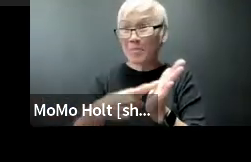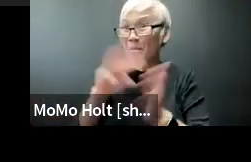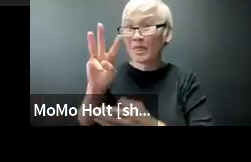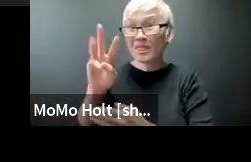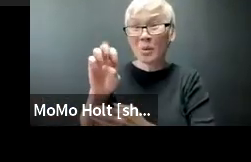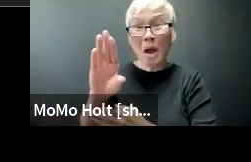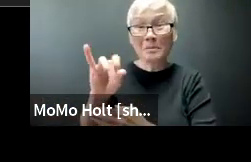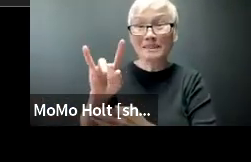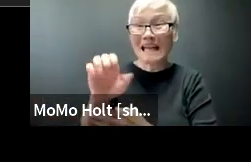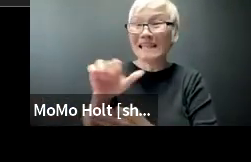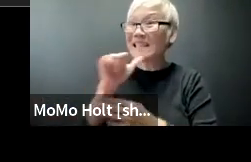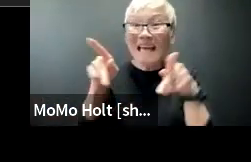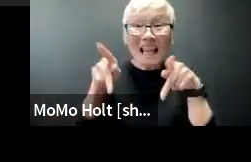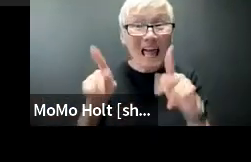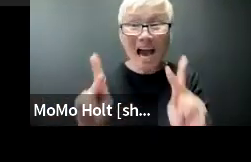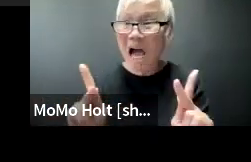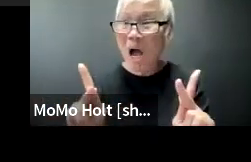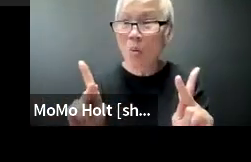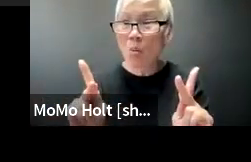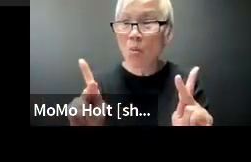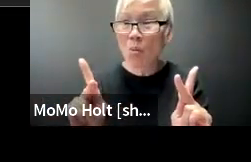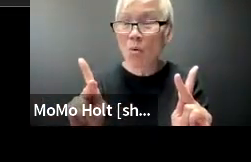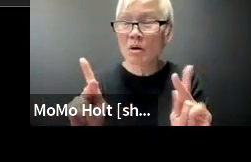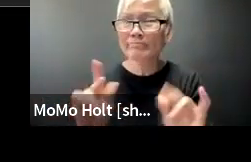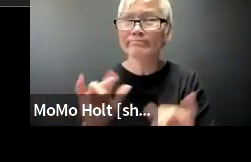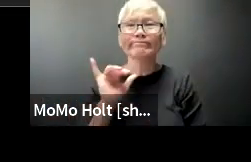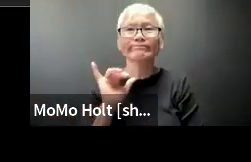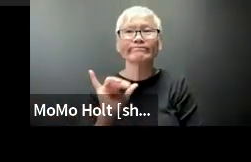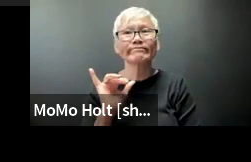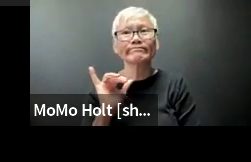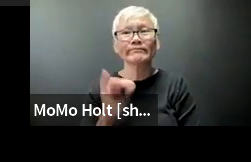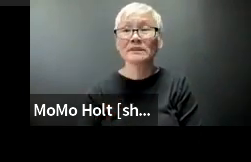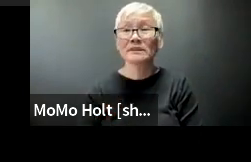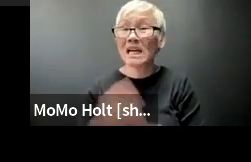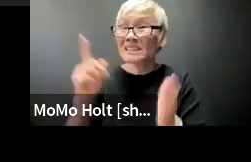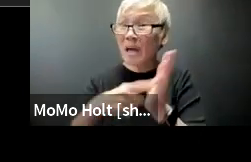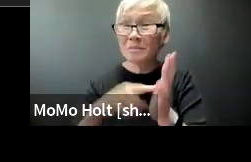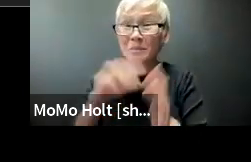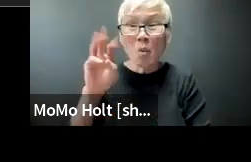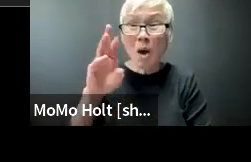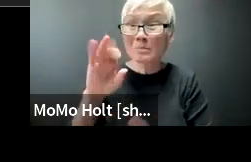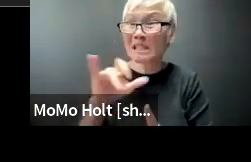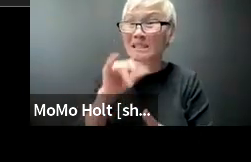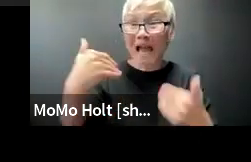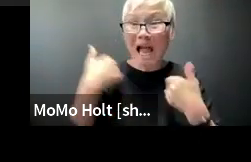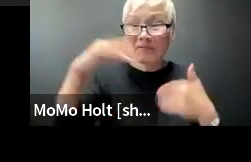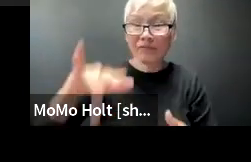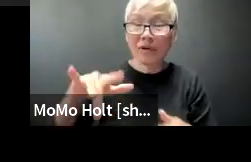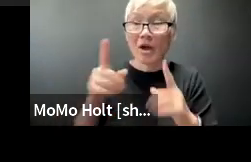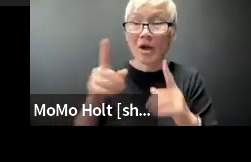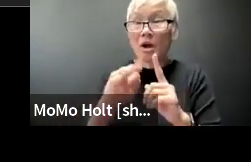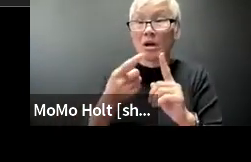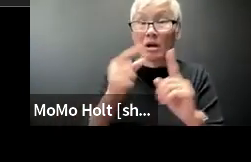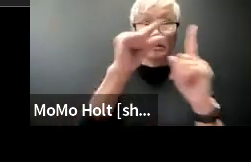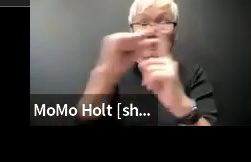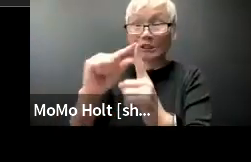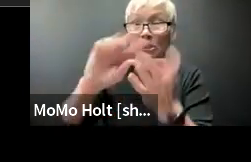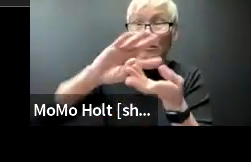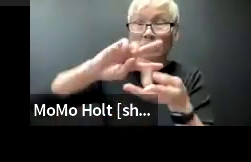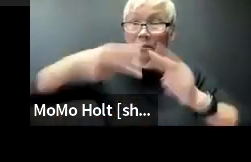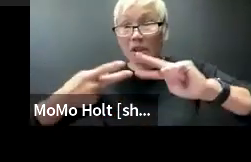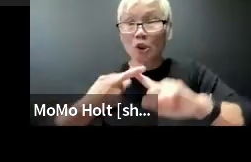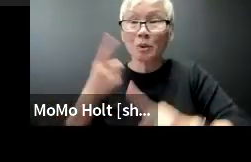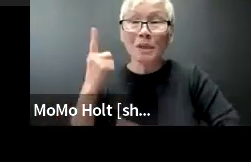brightness. Sometimes the website is not allowing that. Sometimes the website